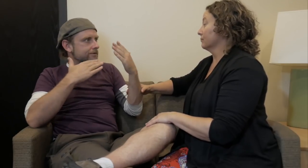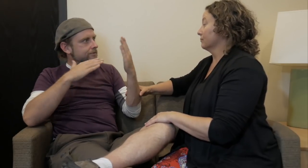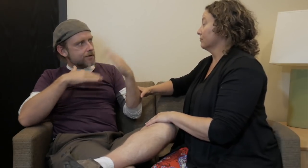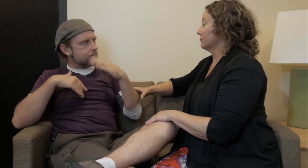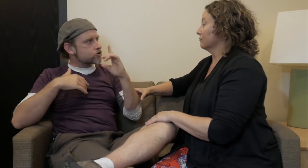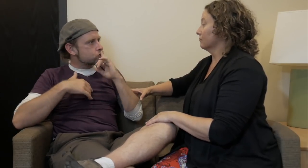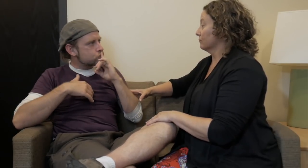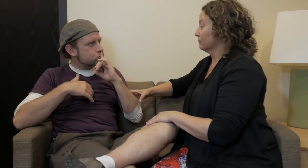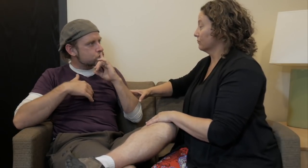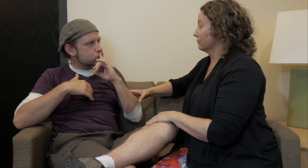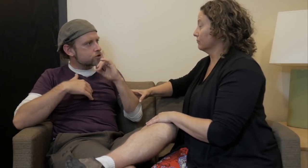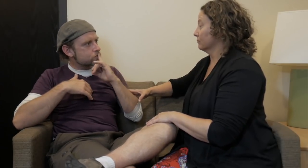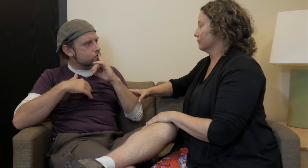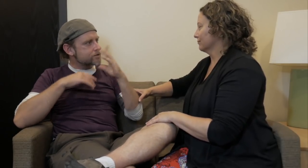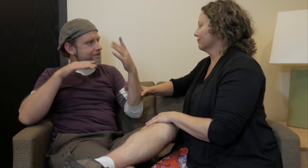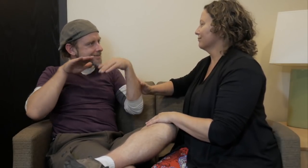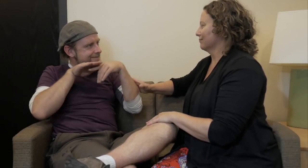And invite them to sneak into it with me.